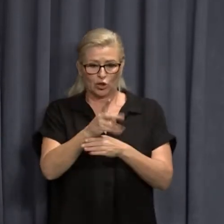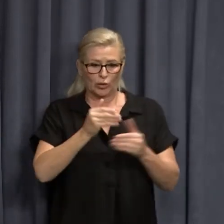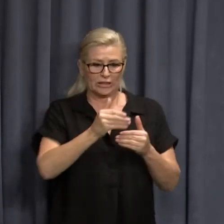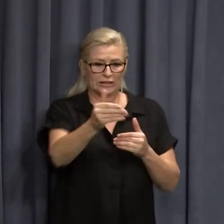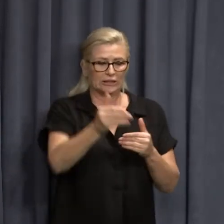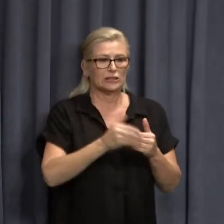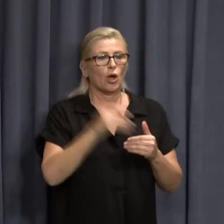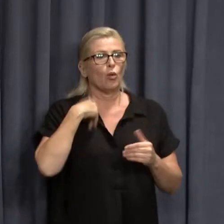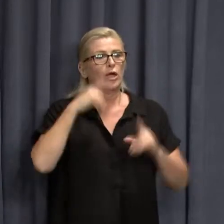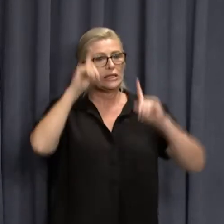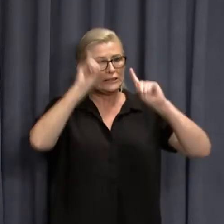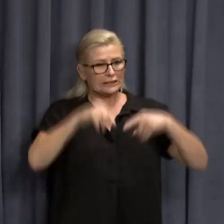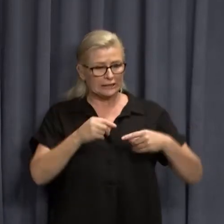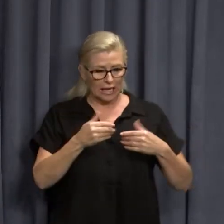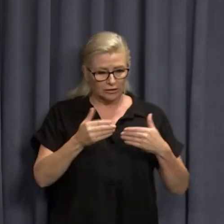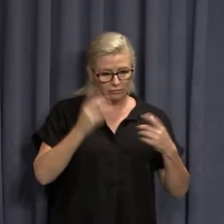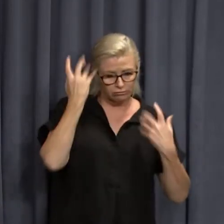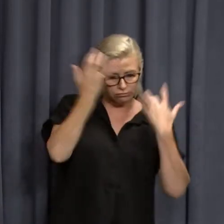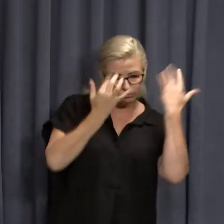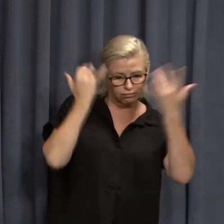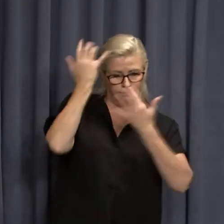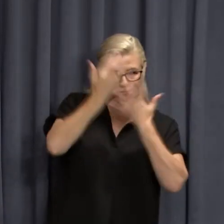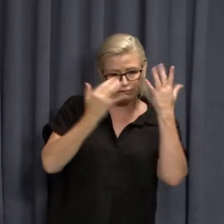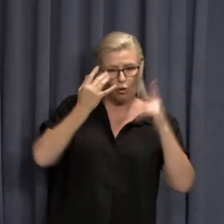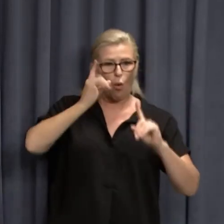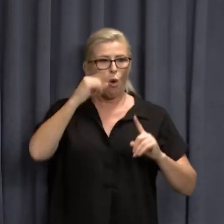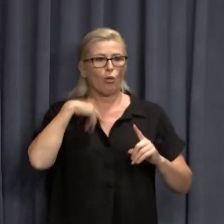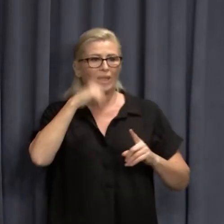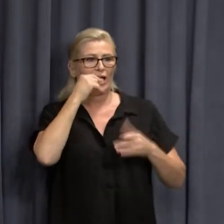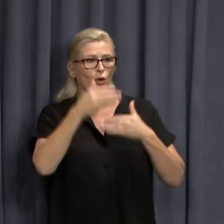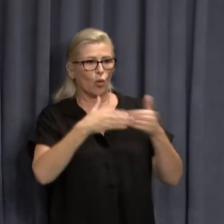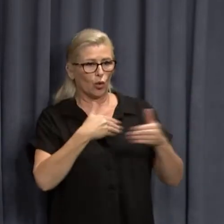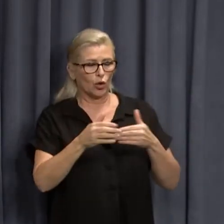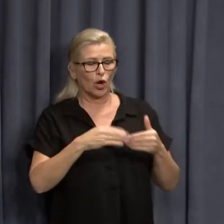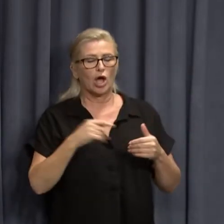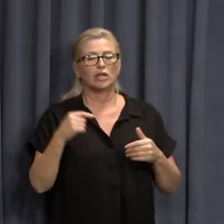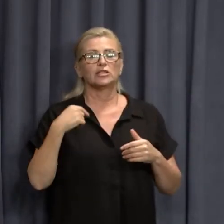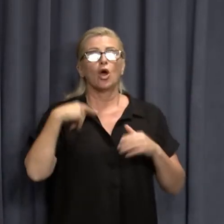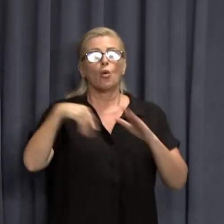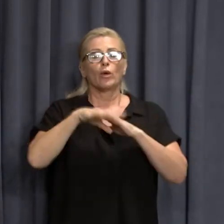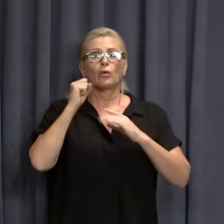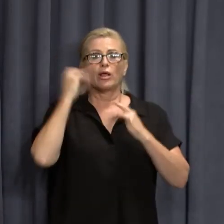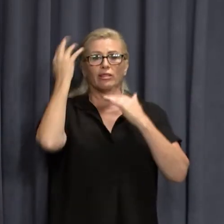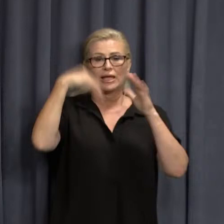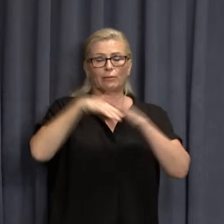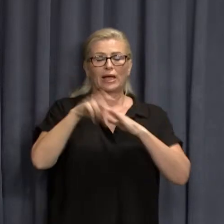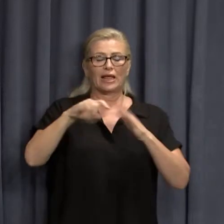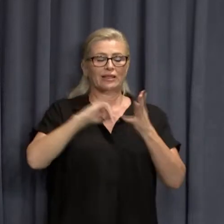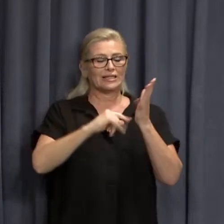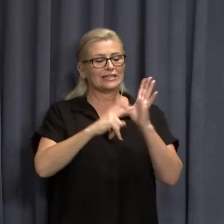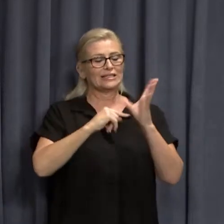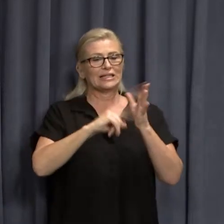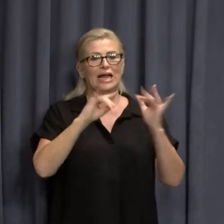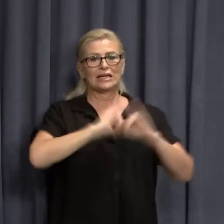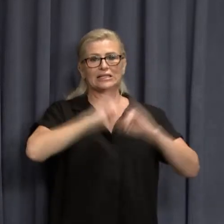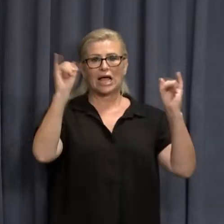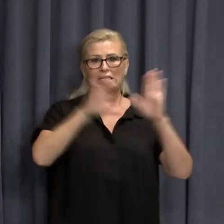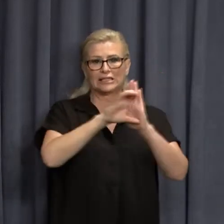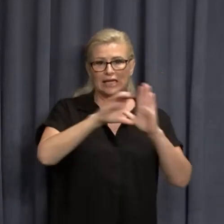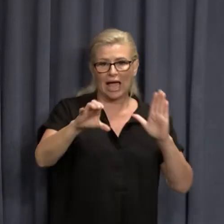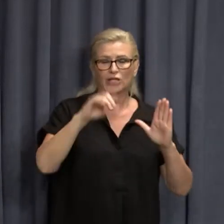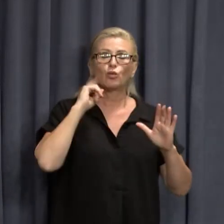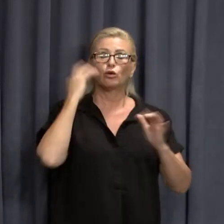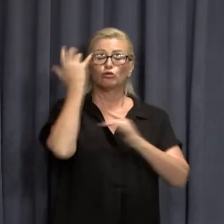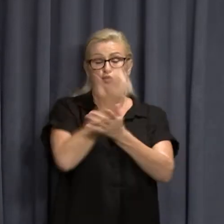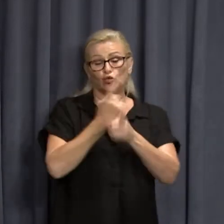the exact arrangements. They'll be broadly consistent with the eastern states. A cabinet will consider these matters and a State Disaster Council meeting will consider it further next